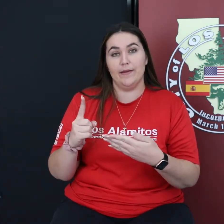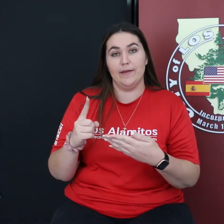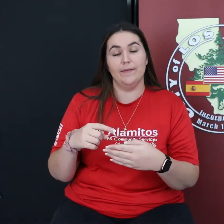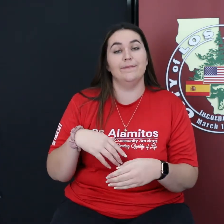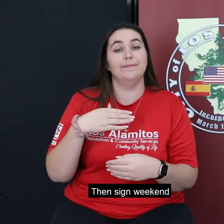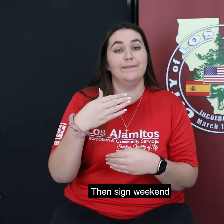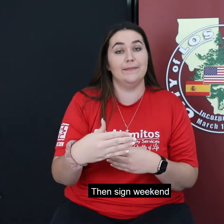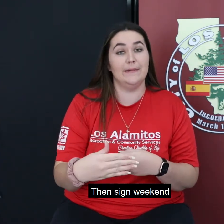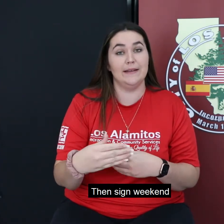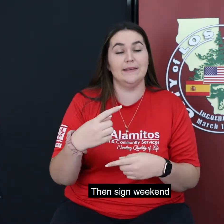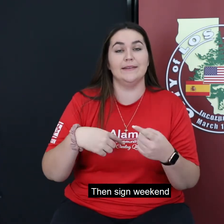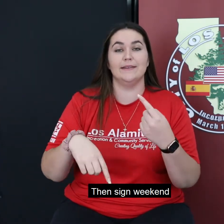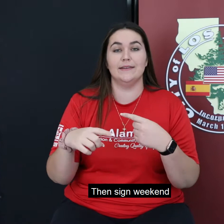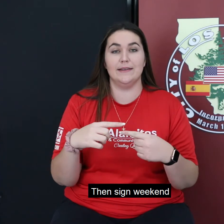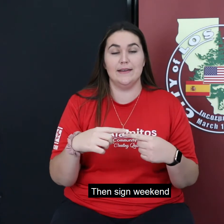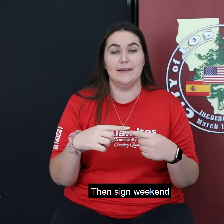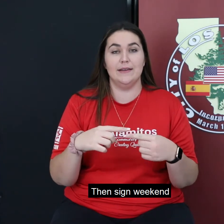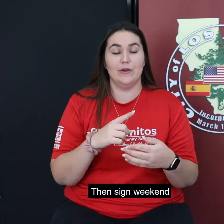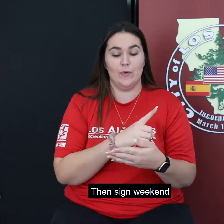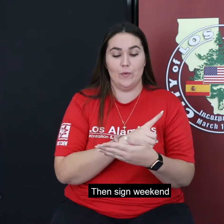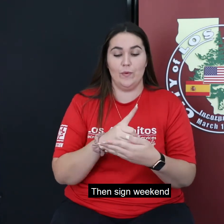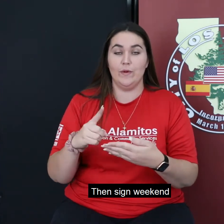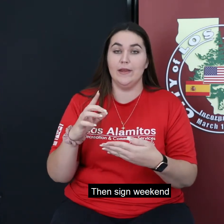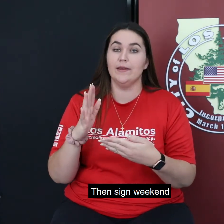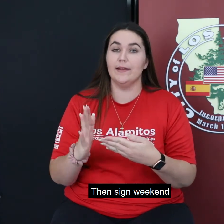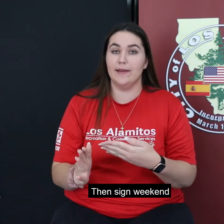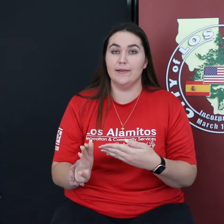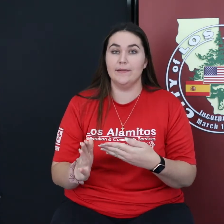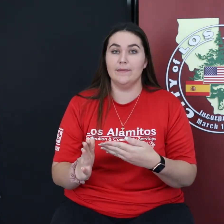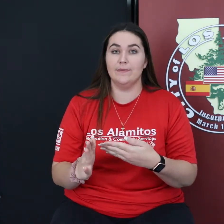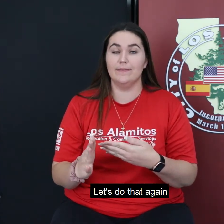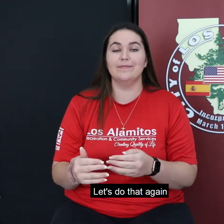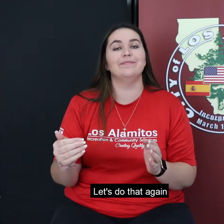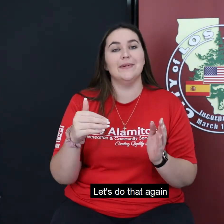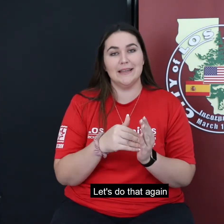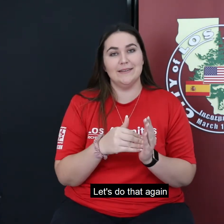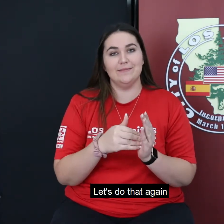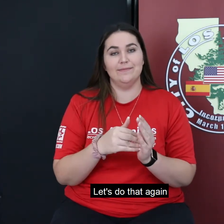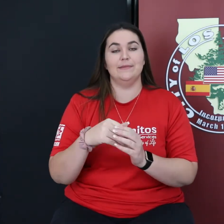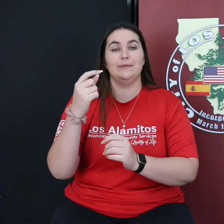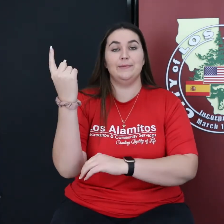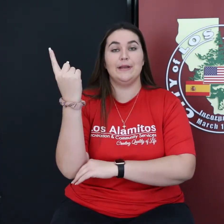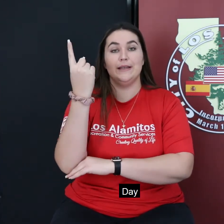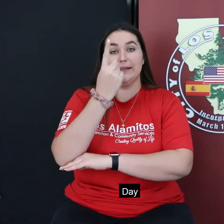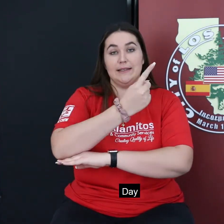Then sign weekend. Let's do that again. Day,